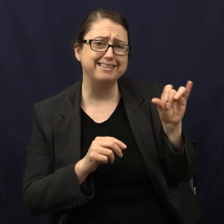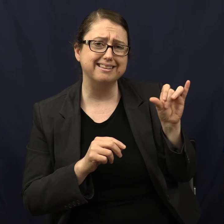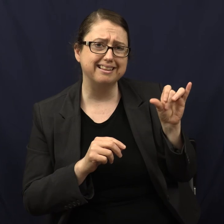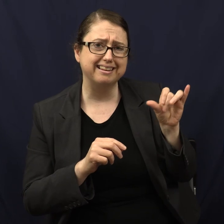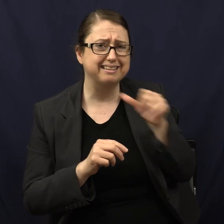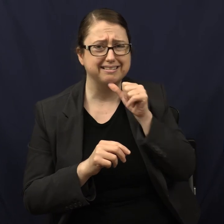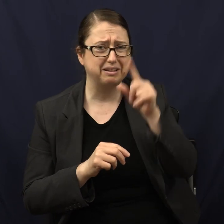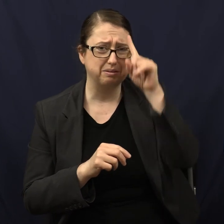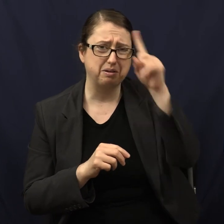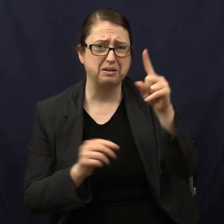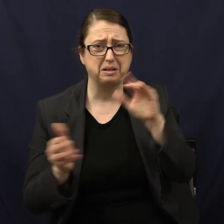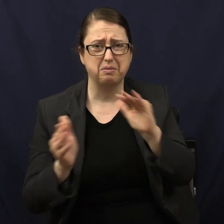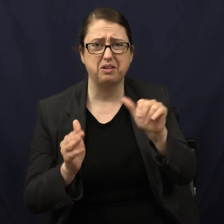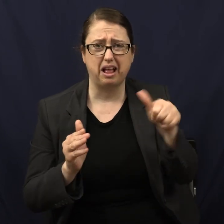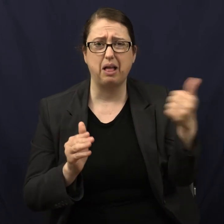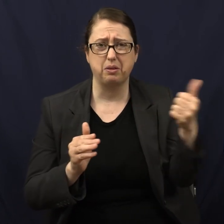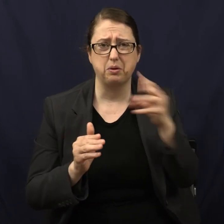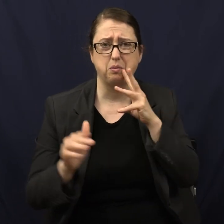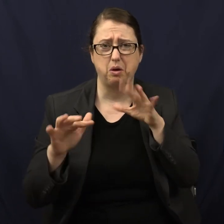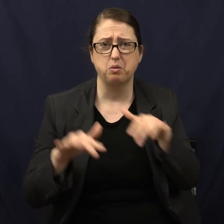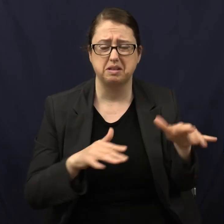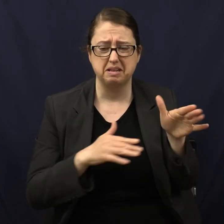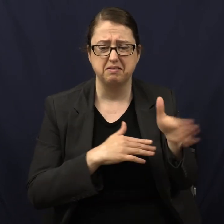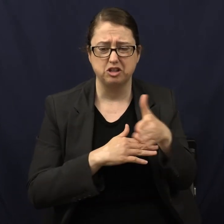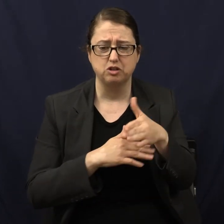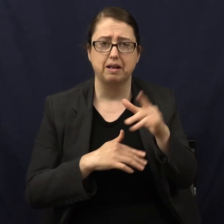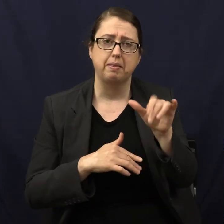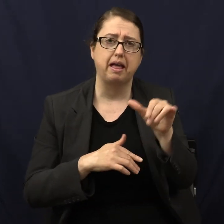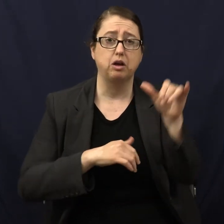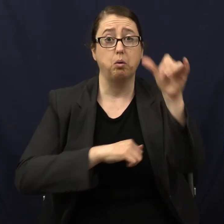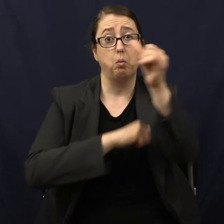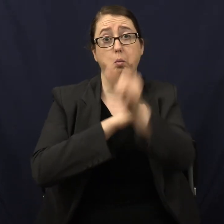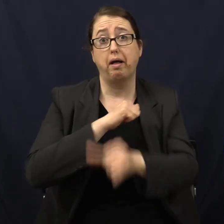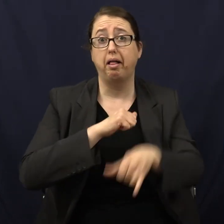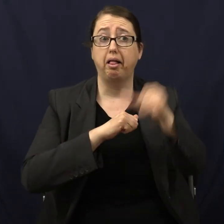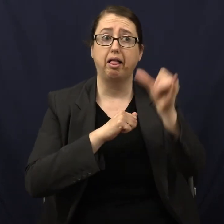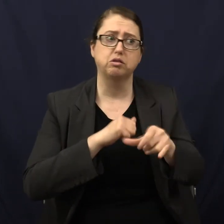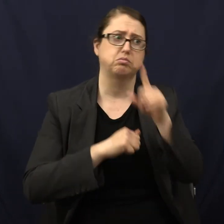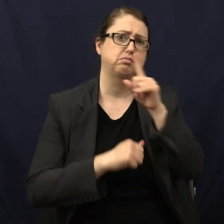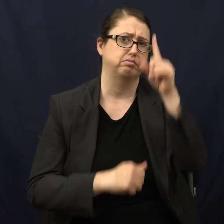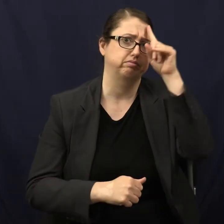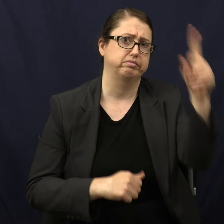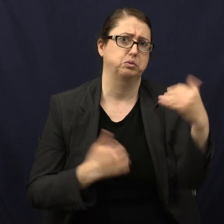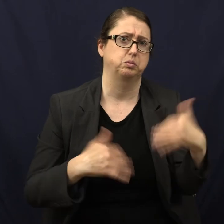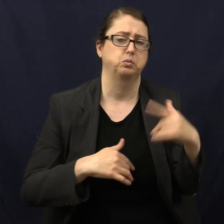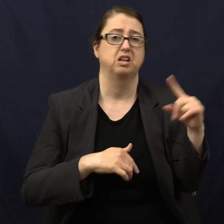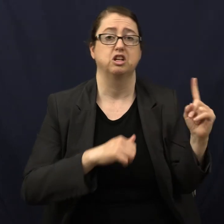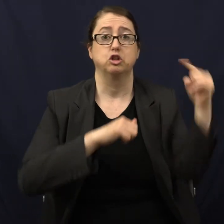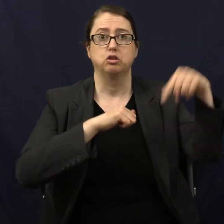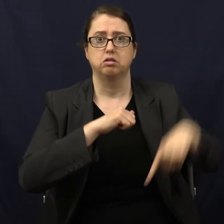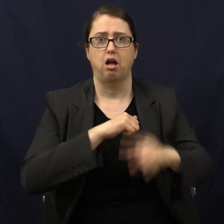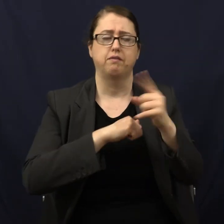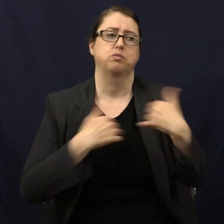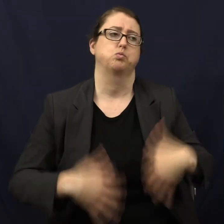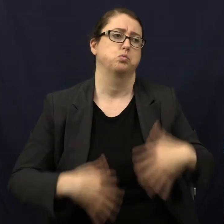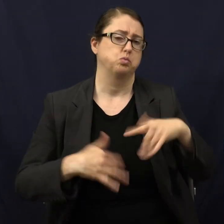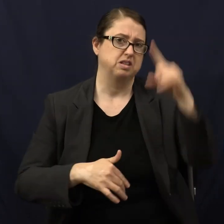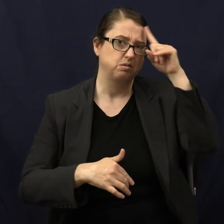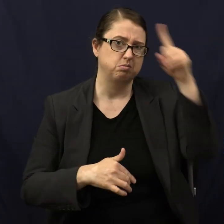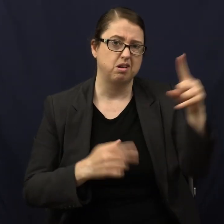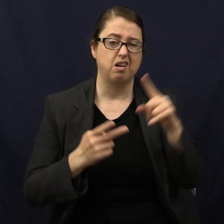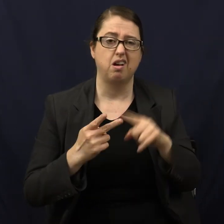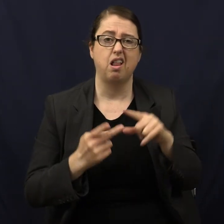defies belief. compared to other ocean creatures. Like whales. Really smart. Dolphin's super smart.